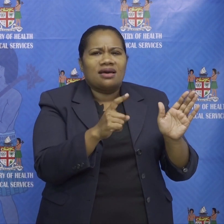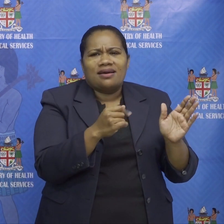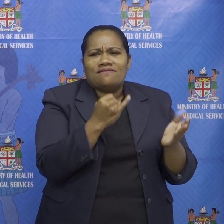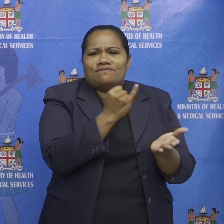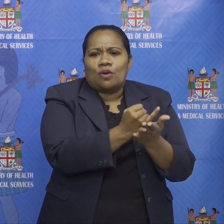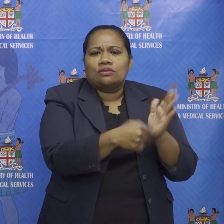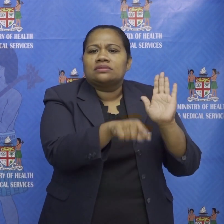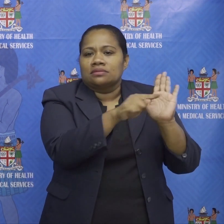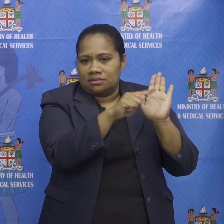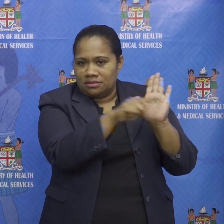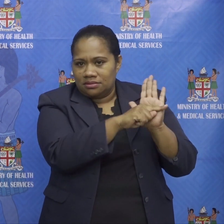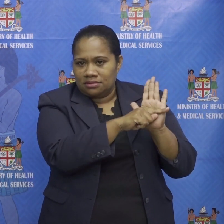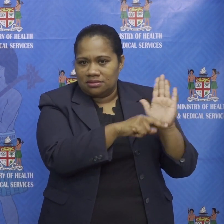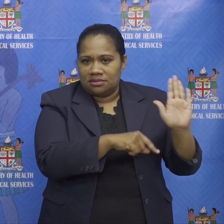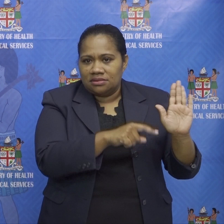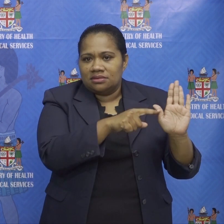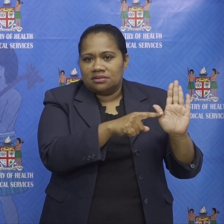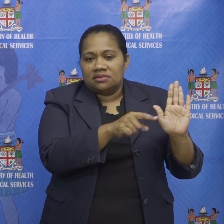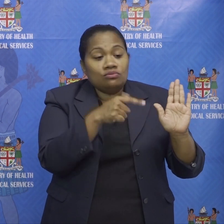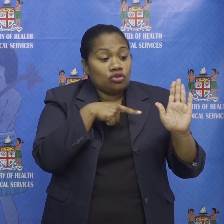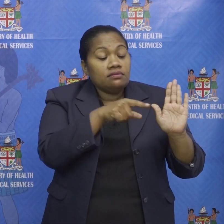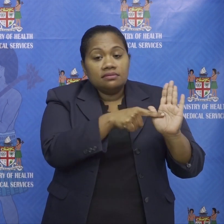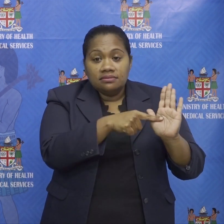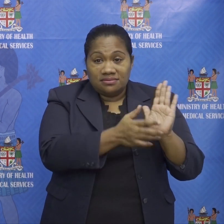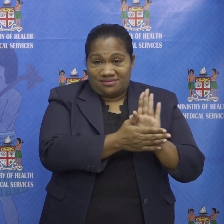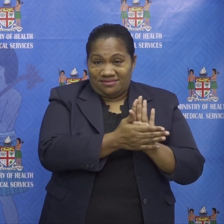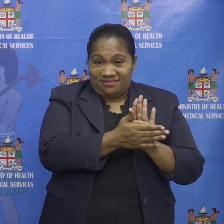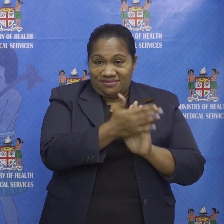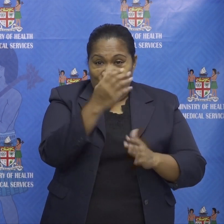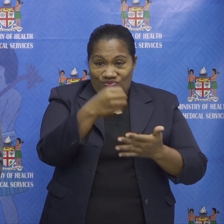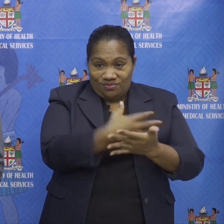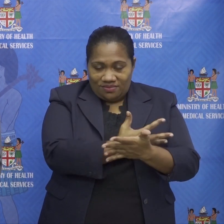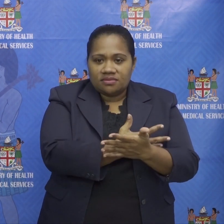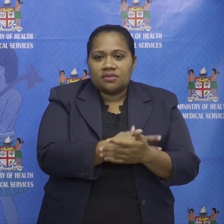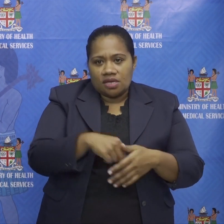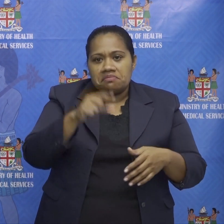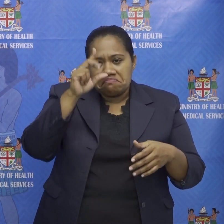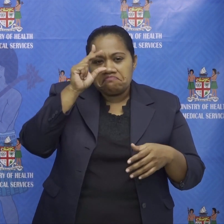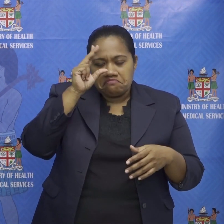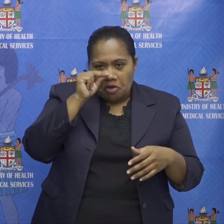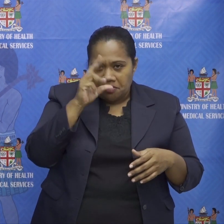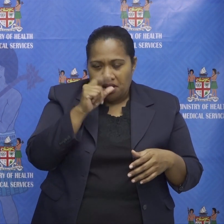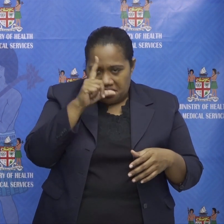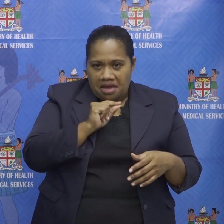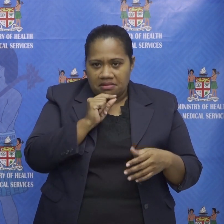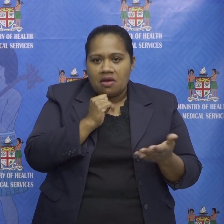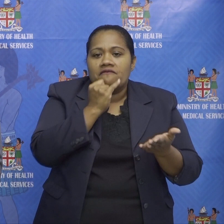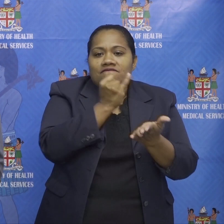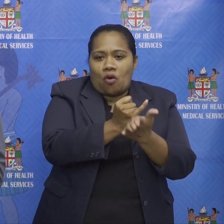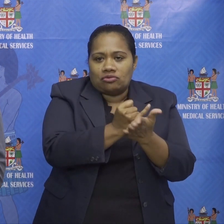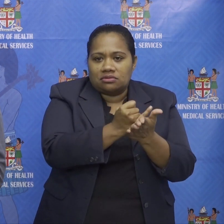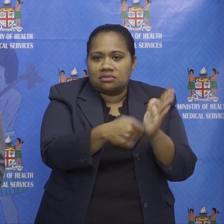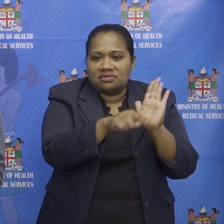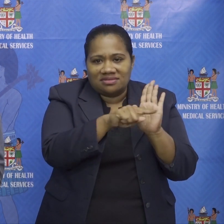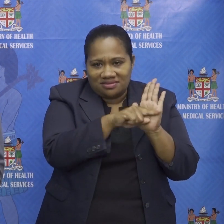yeah because if that virus is highly infectious it's possible that we might have some false negatives coming out so that's why out of you